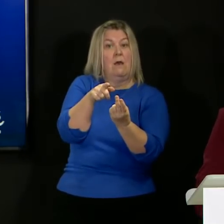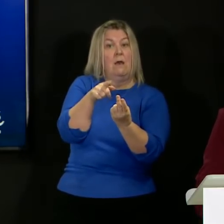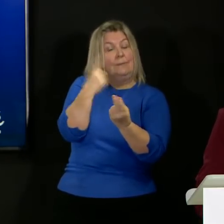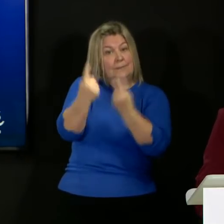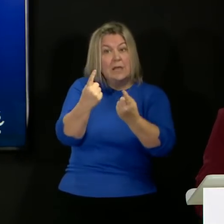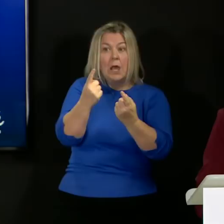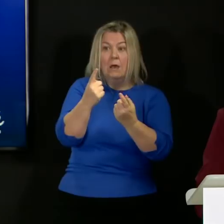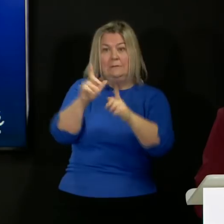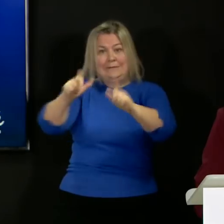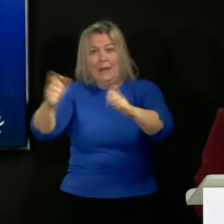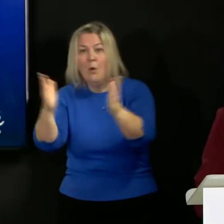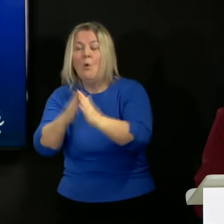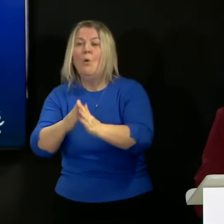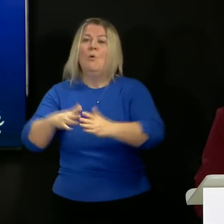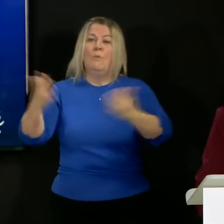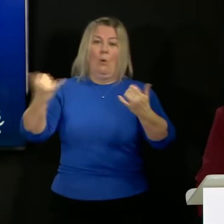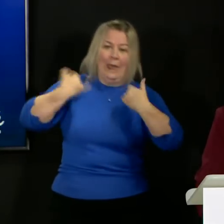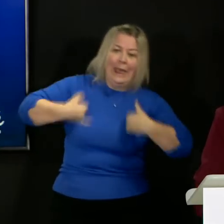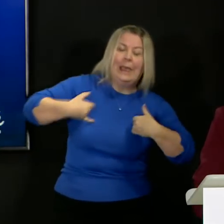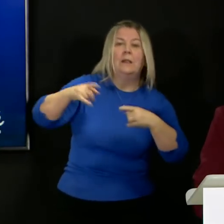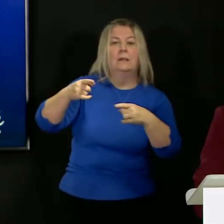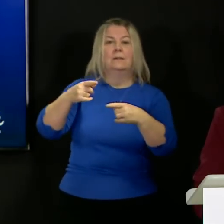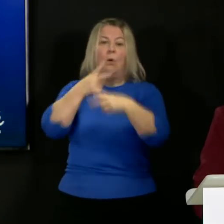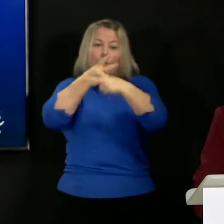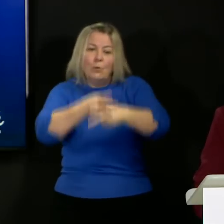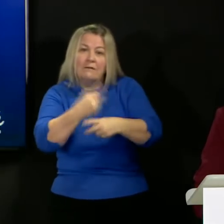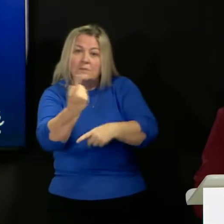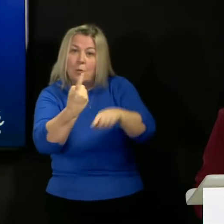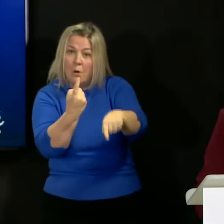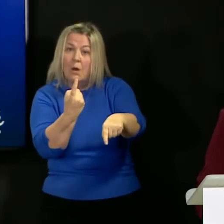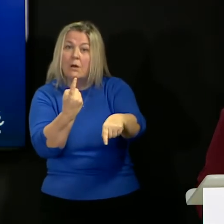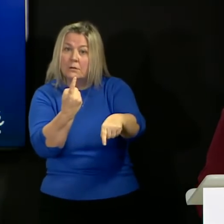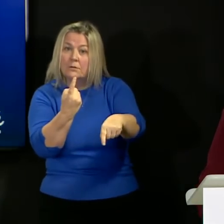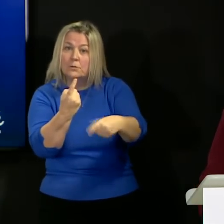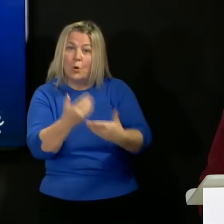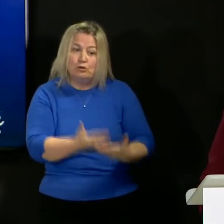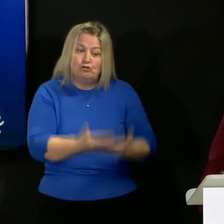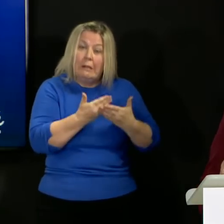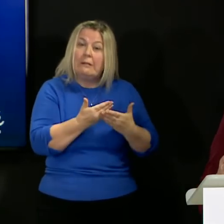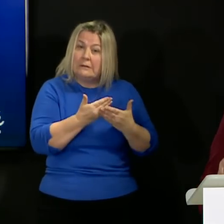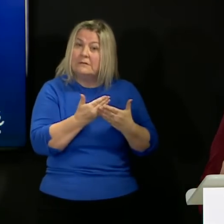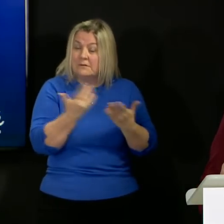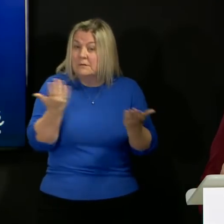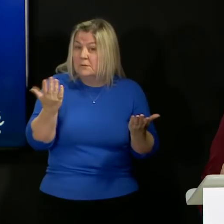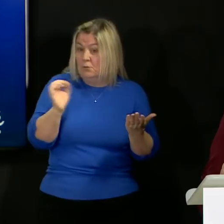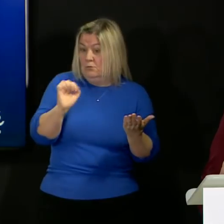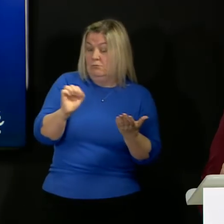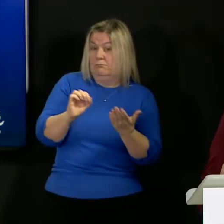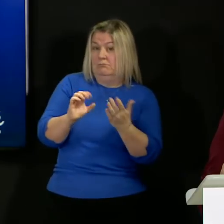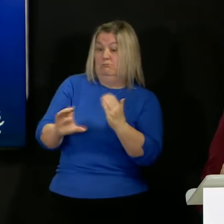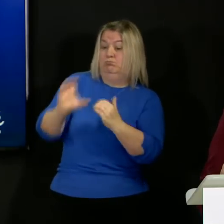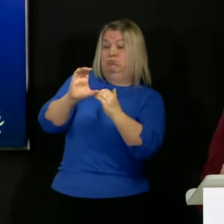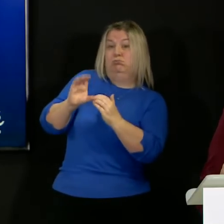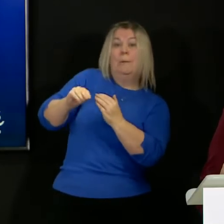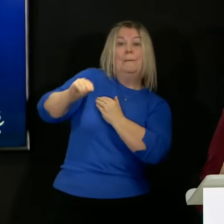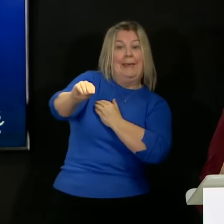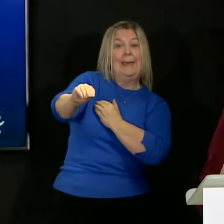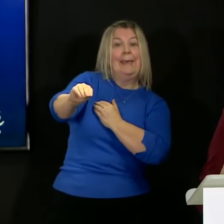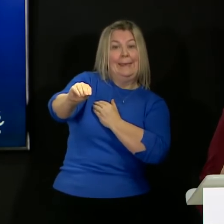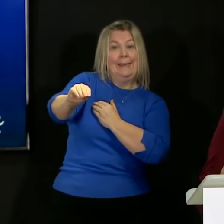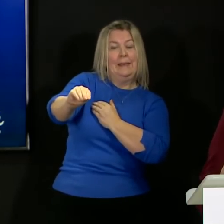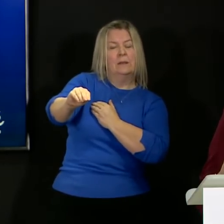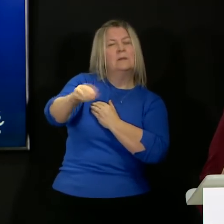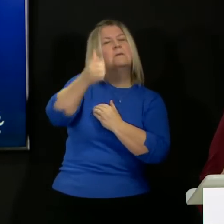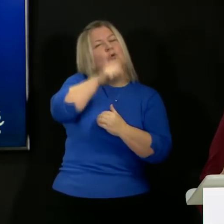or because they were looking after or they were shielding or they were looking after someone who was shielding. Local authorities, of course, have their